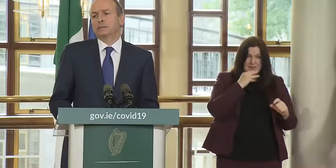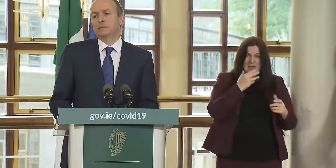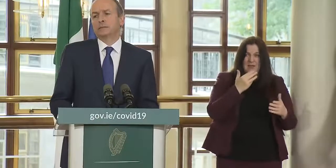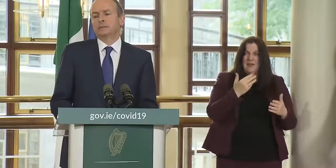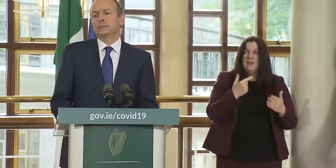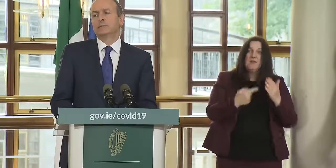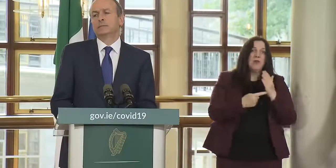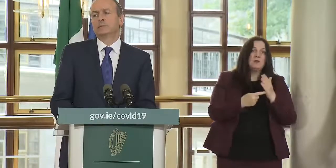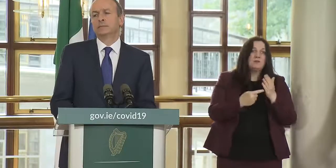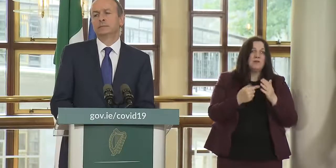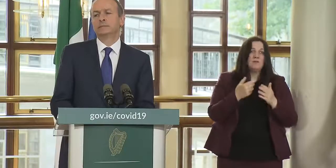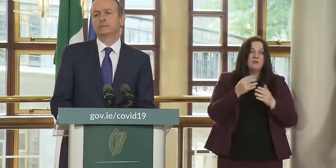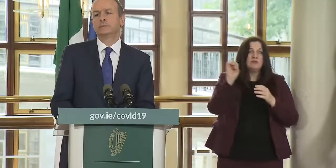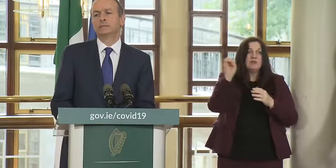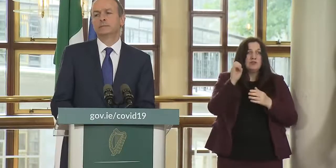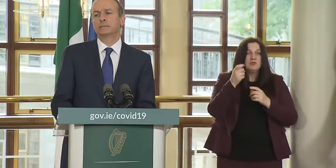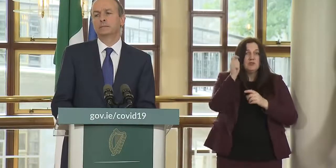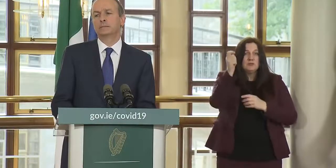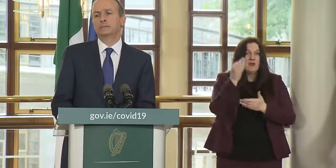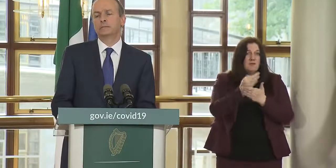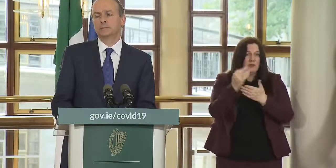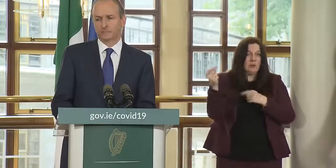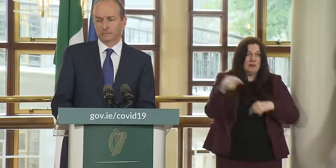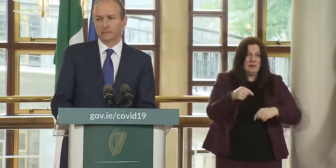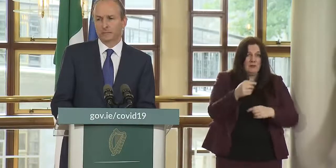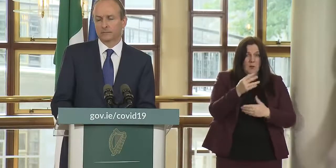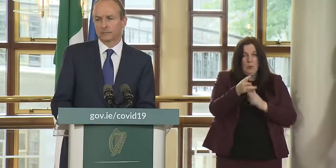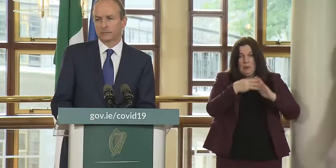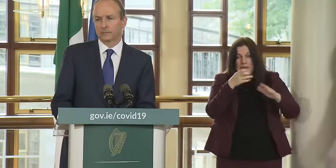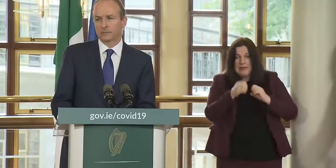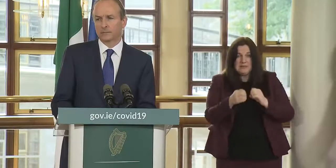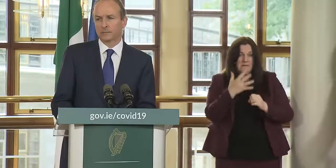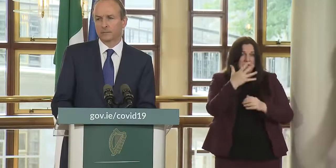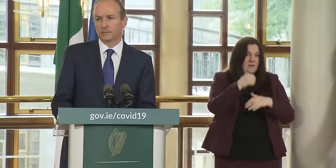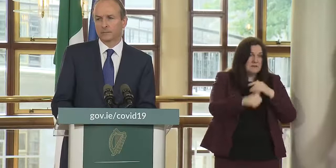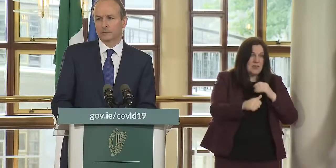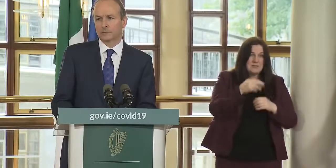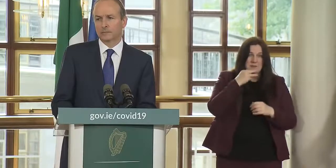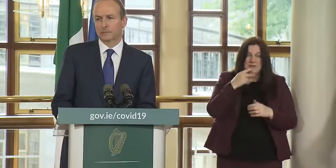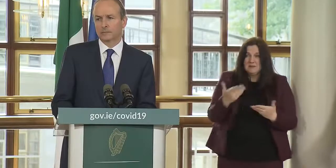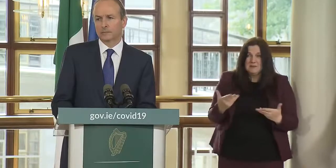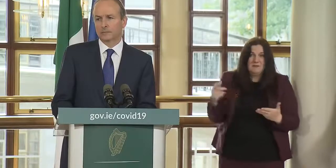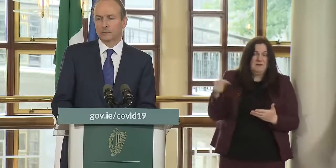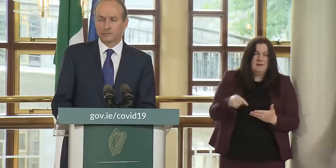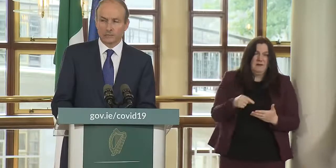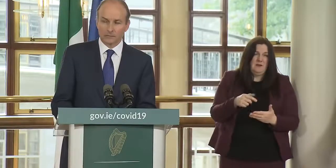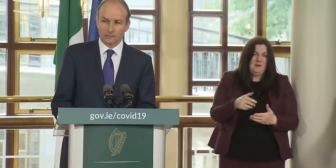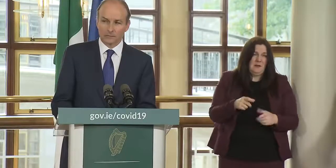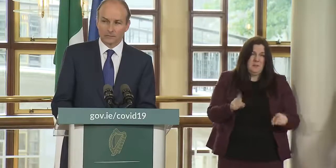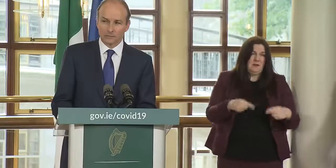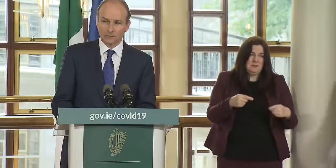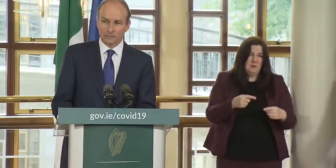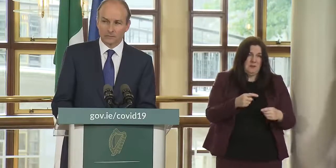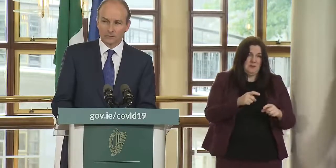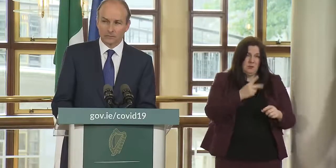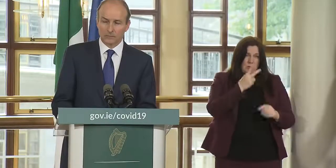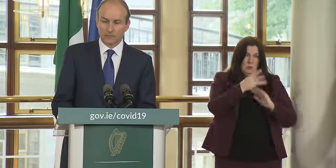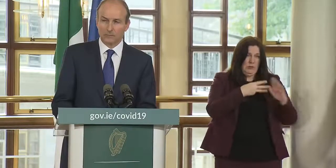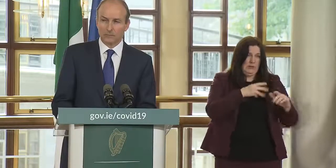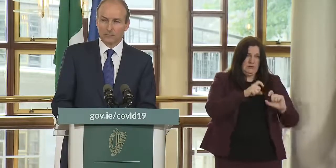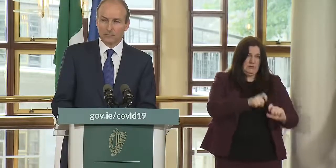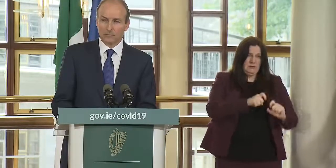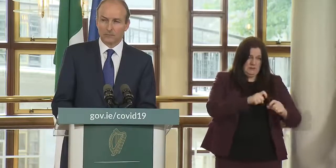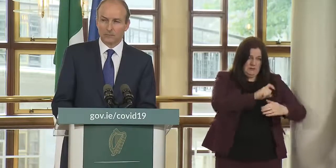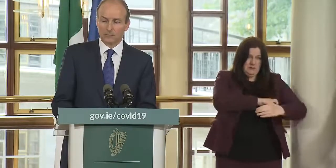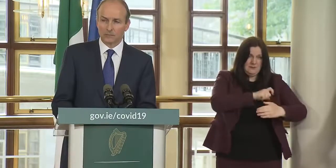british tourists for example coming here and and secondly what's your message to irish holiday makers maybe who who have holidays booked abroad